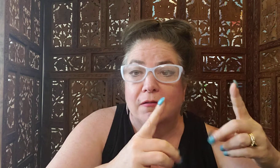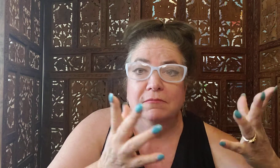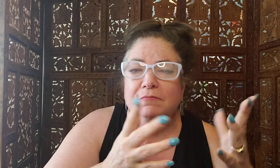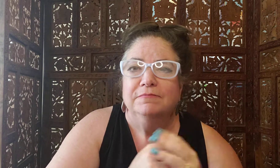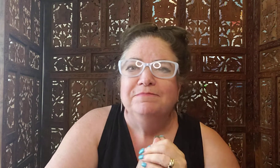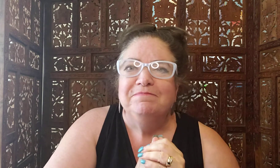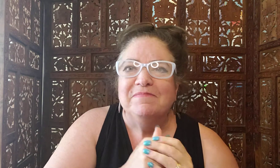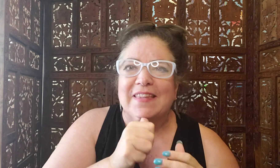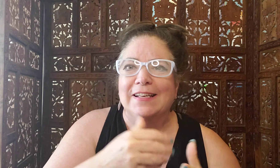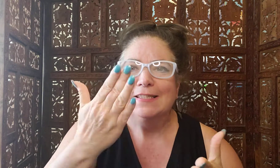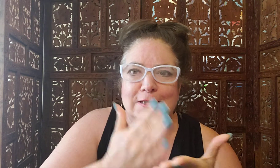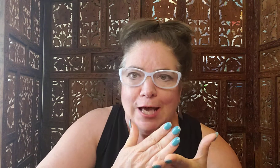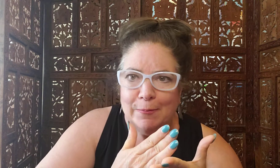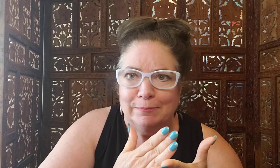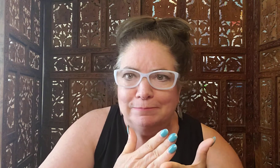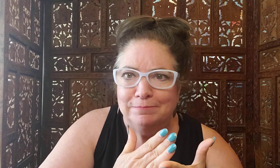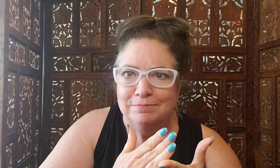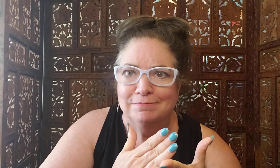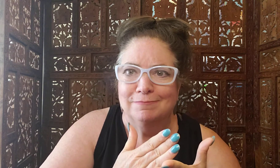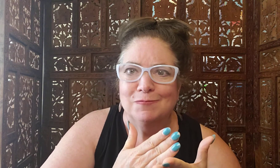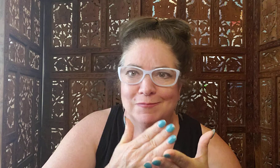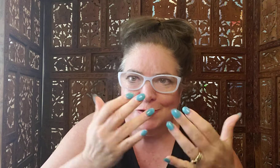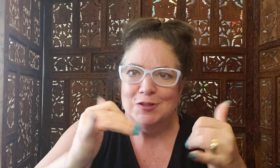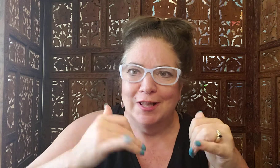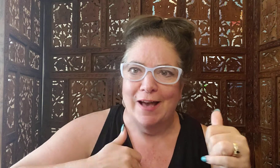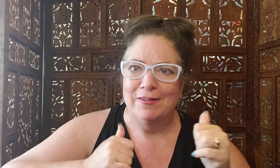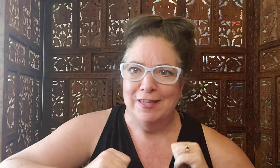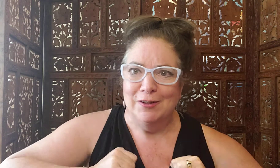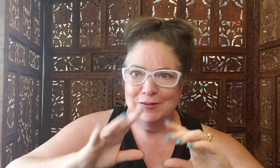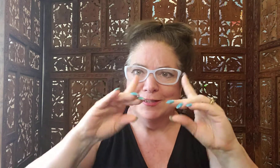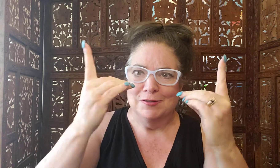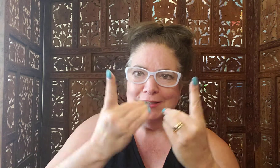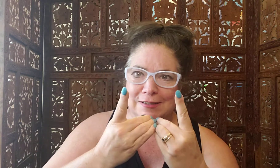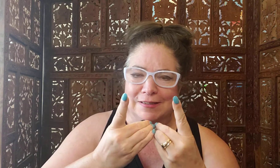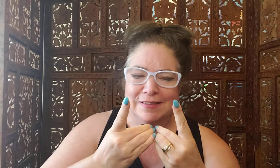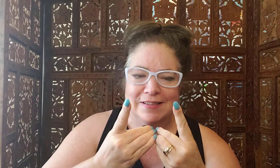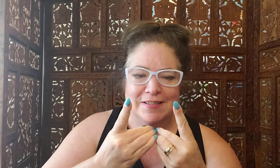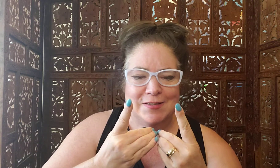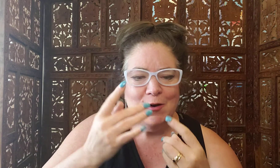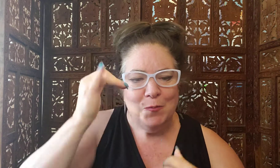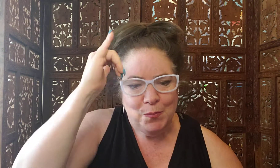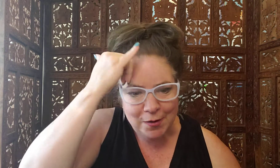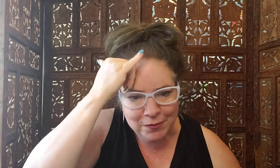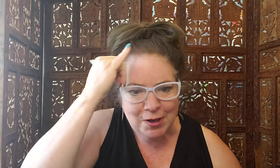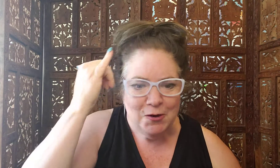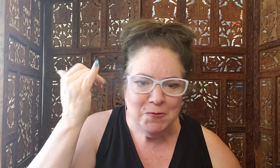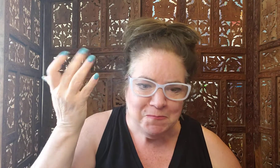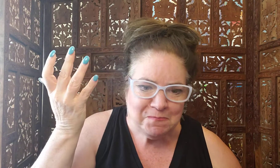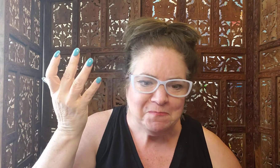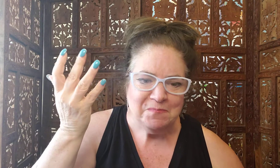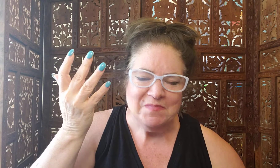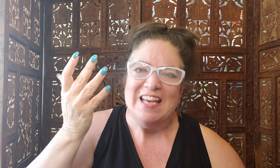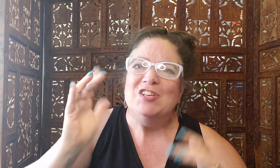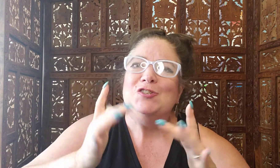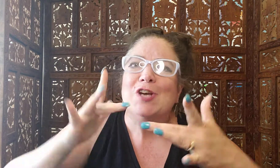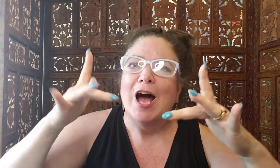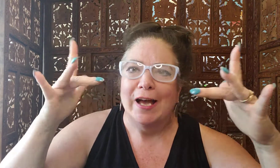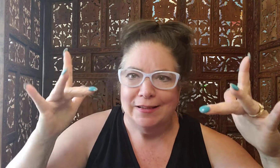that doesn't stop. You still have a theater district. So Buffalo shines.